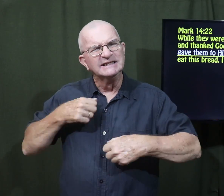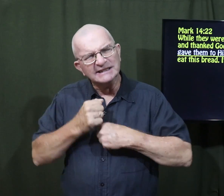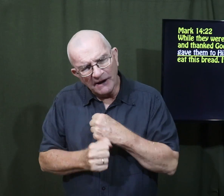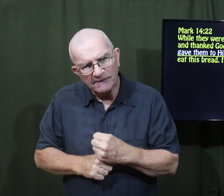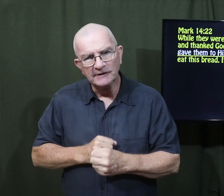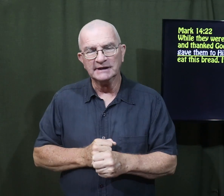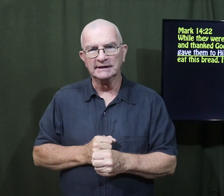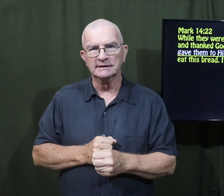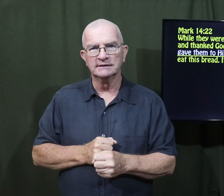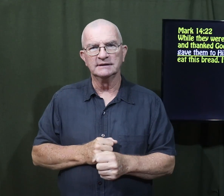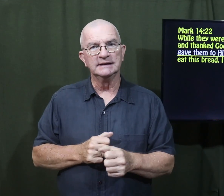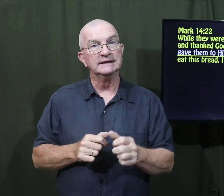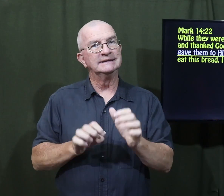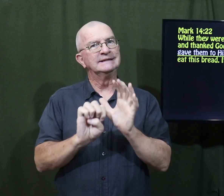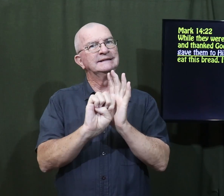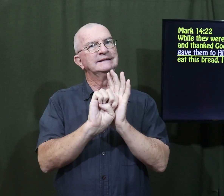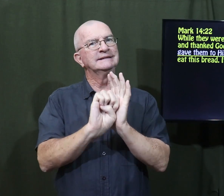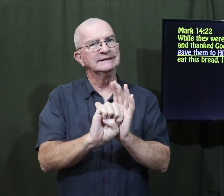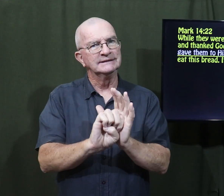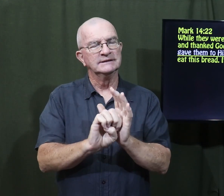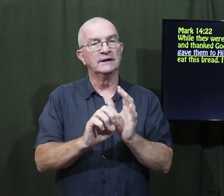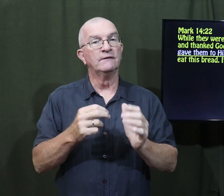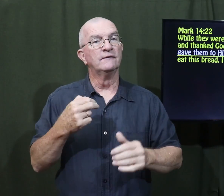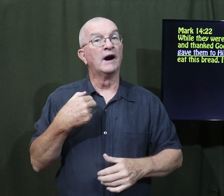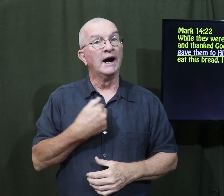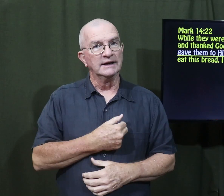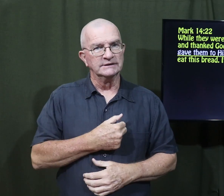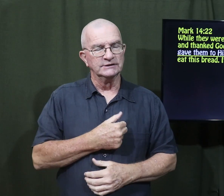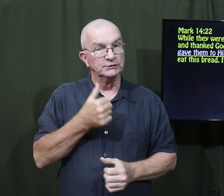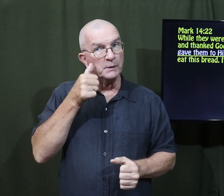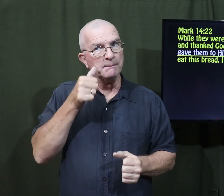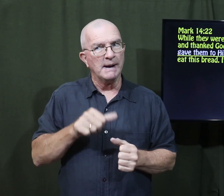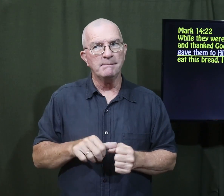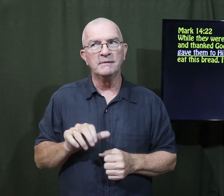He broke His body, the pain and the suffering.